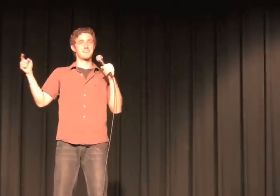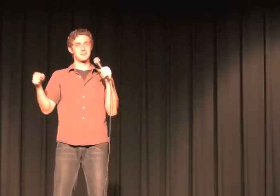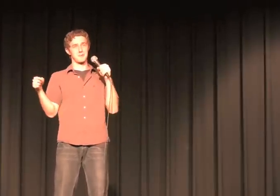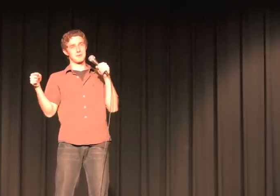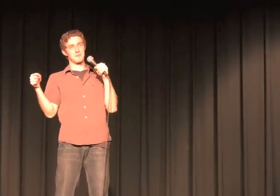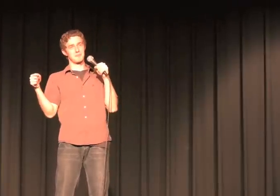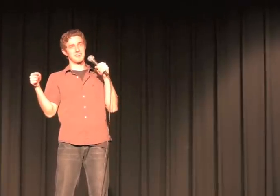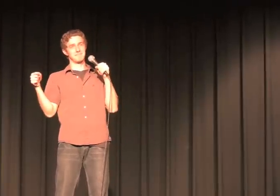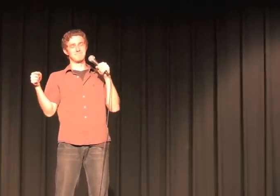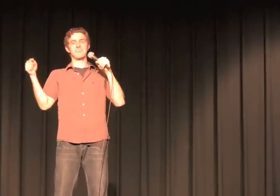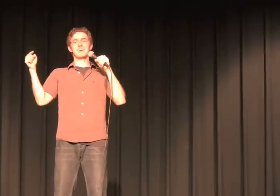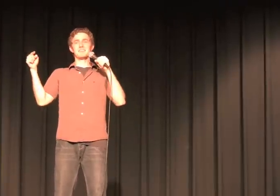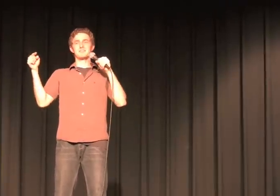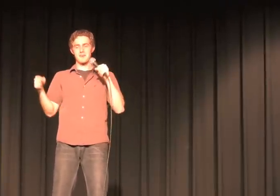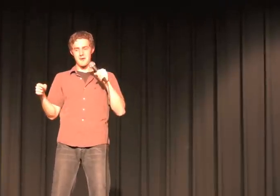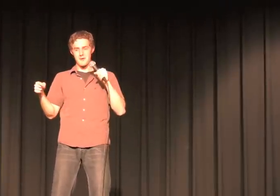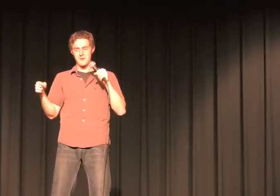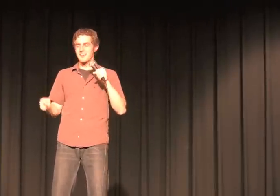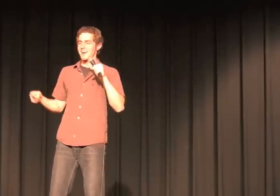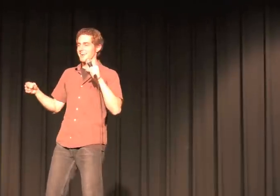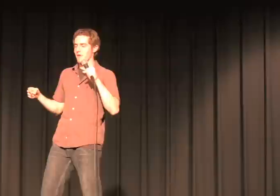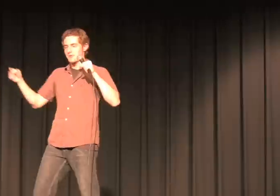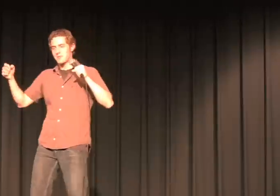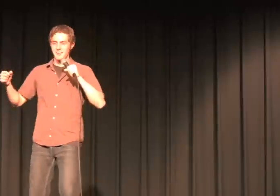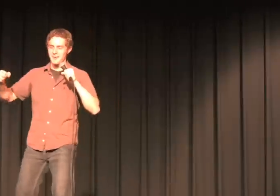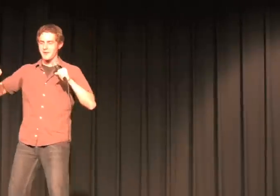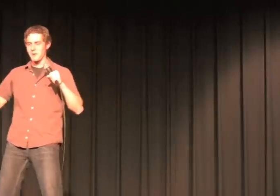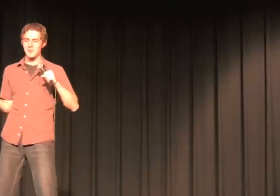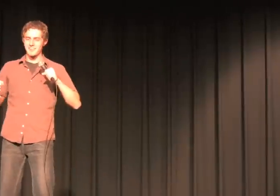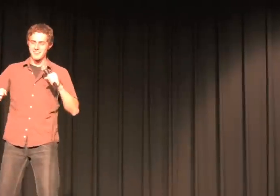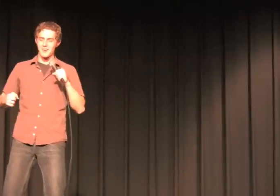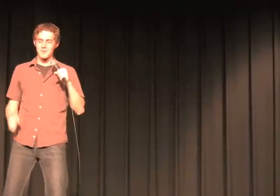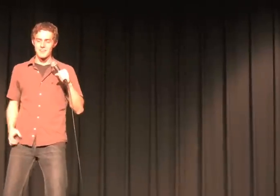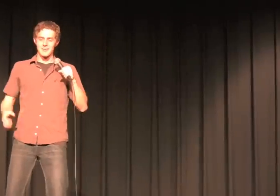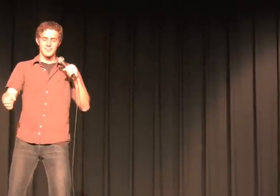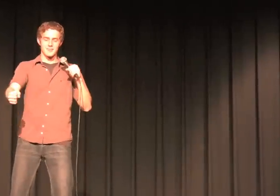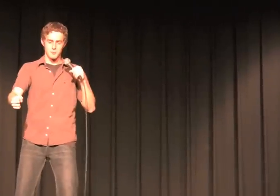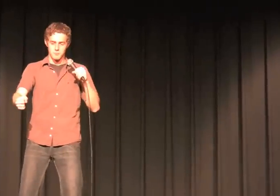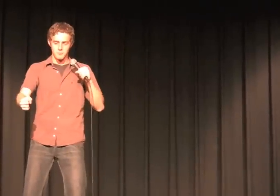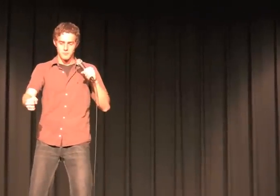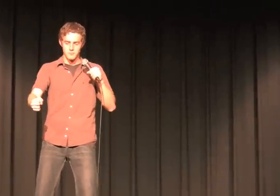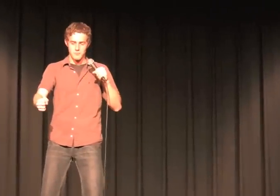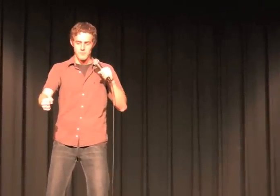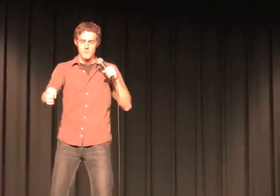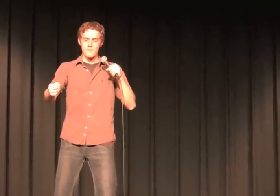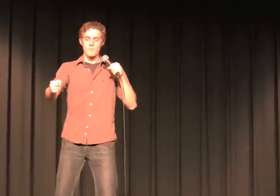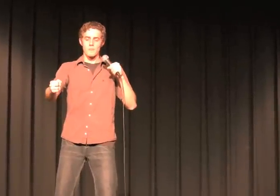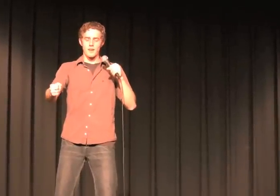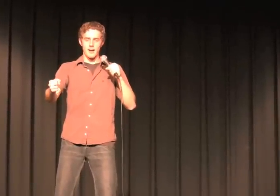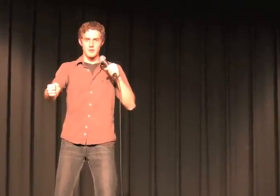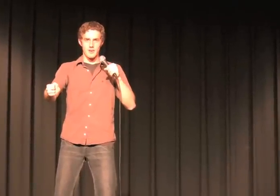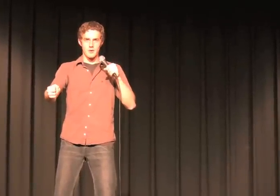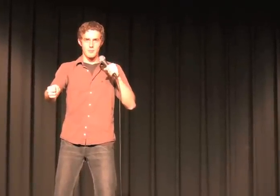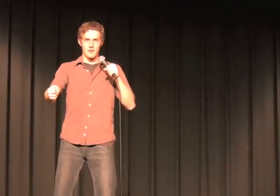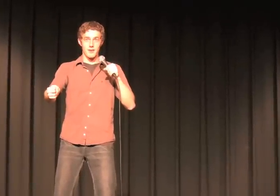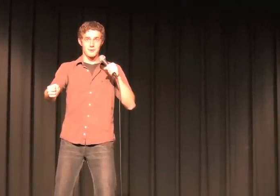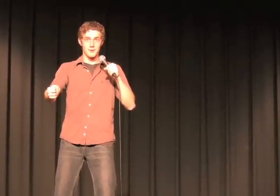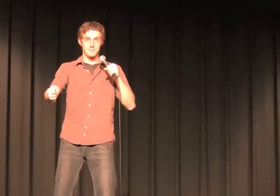ice storm had moved in. So, I go out to my car. I'm all ready to go. So, I could not open my car door.